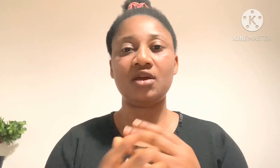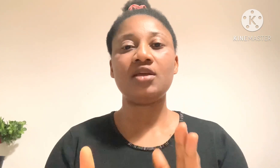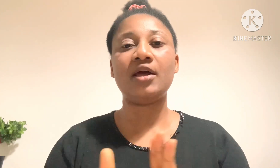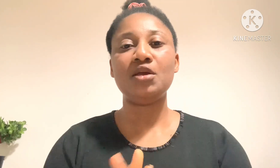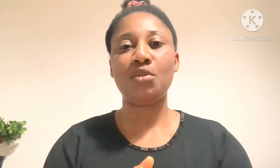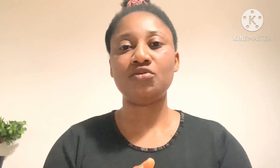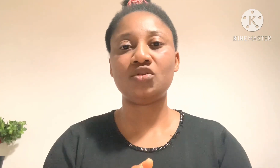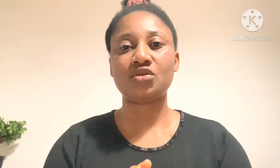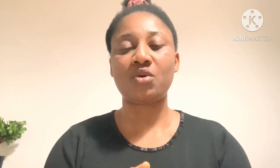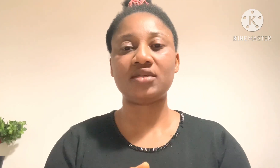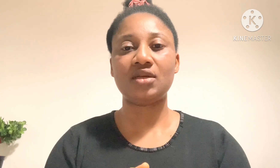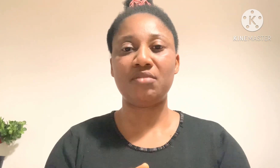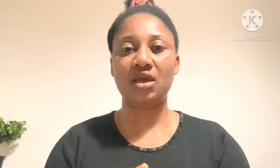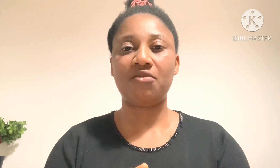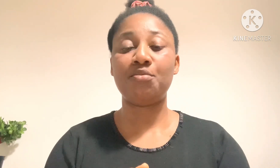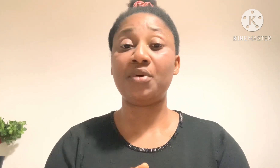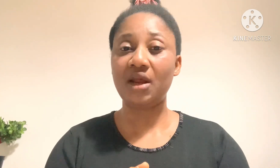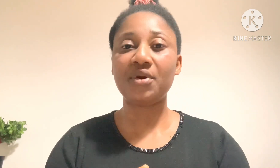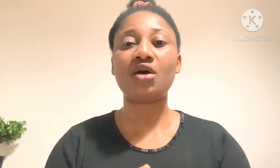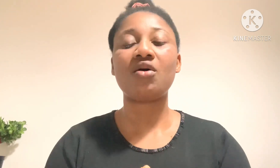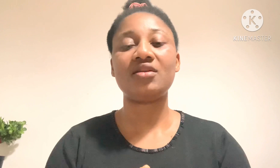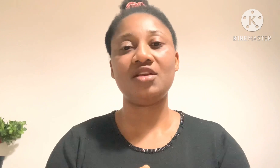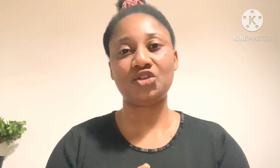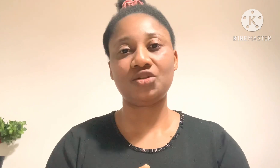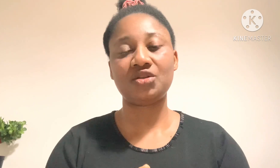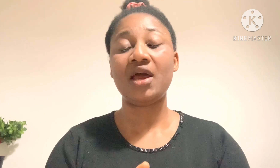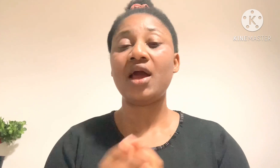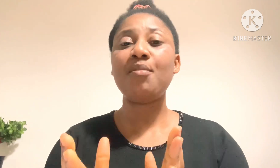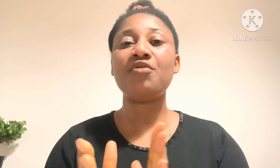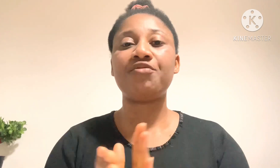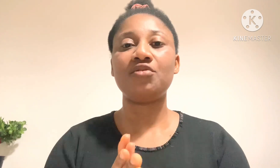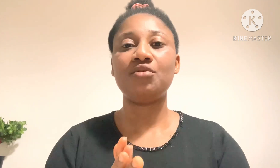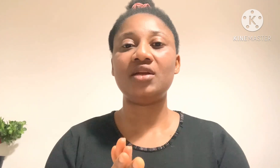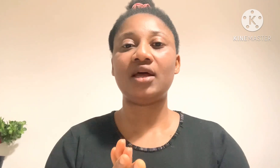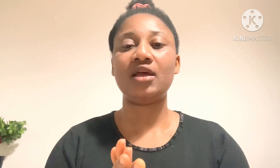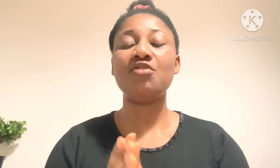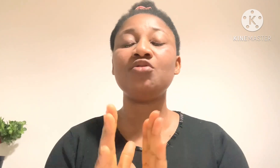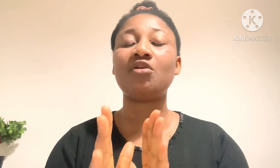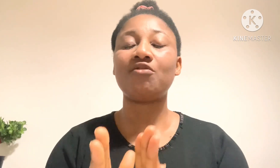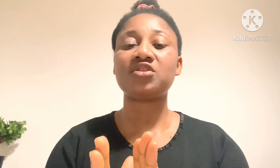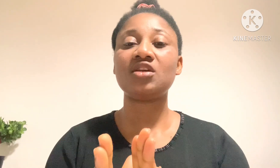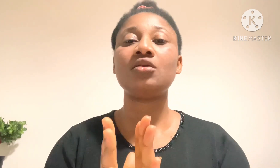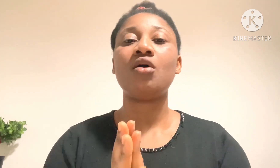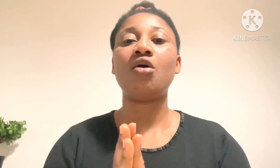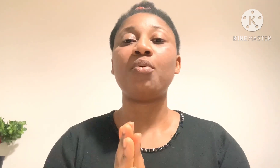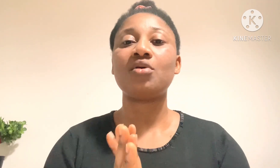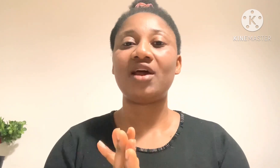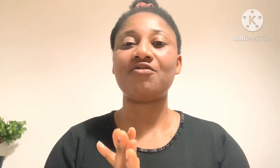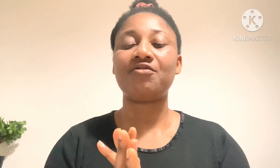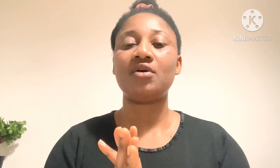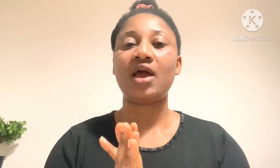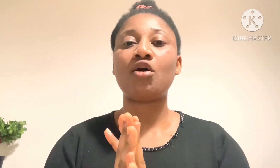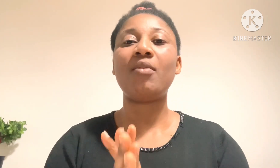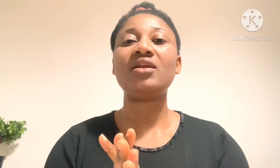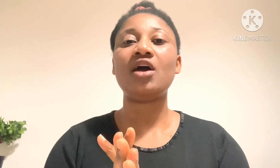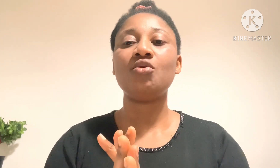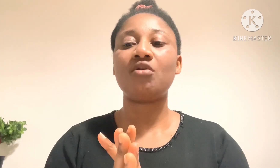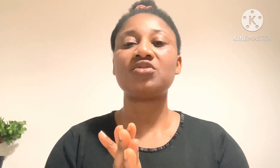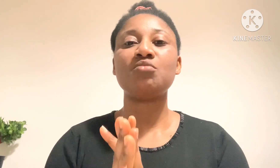In the name of Jesus Christ. Amen. If pray that prayer upon God nations. I pray for you right now. Every yoke of sin. Upon your life. I command that yoke of sin.